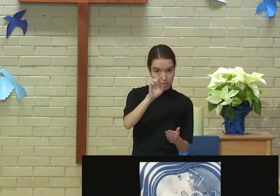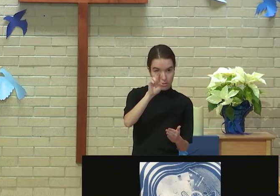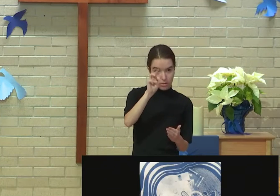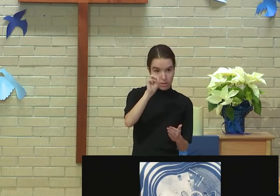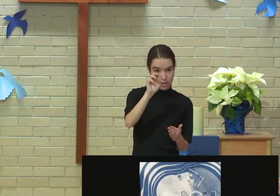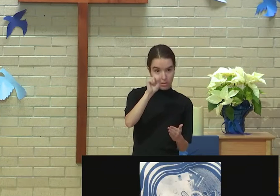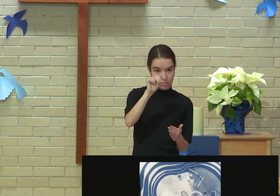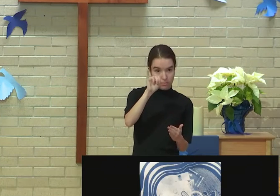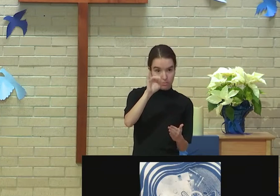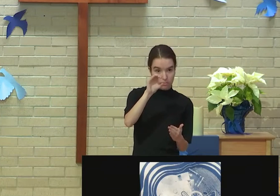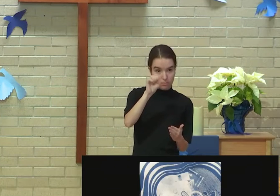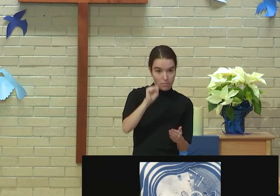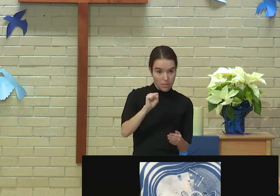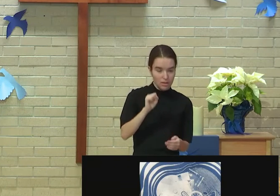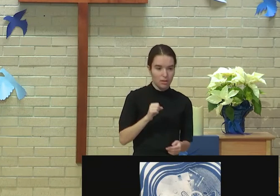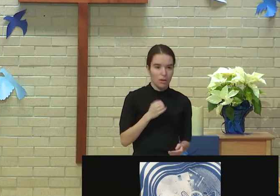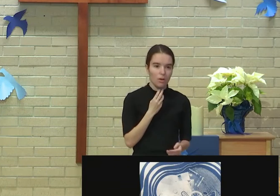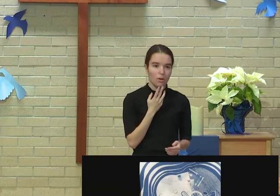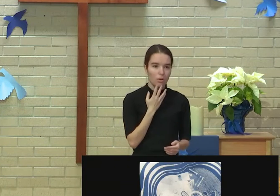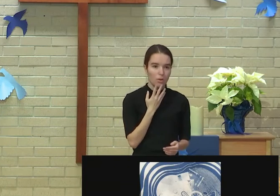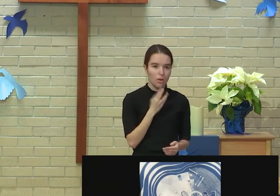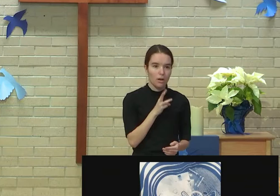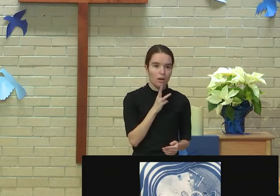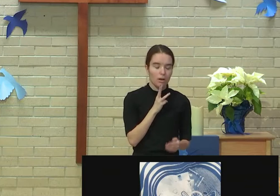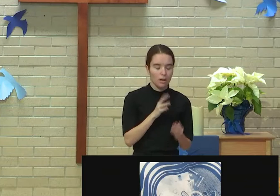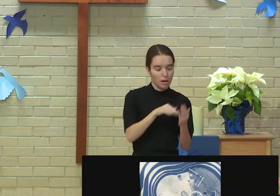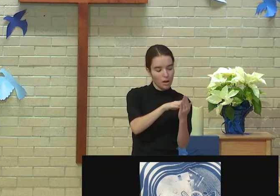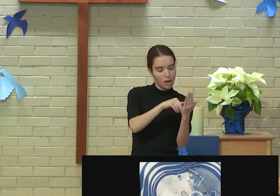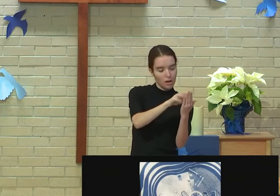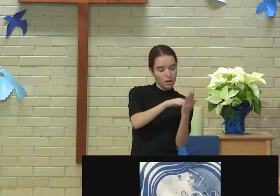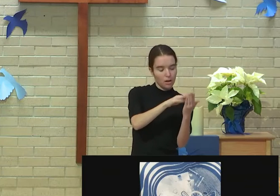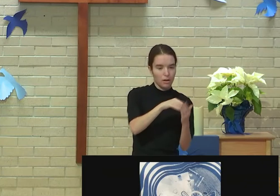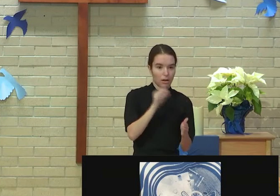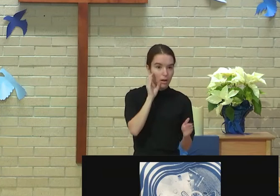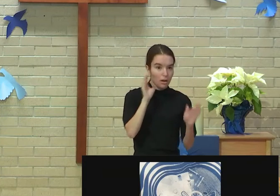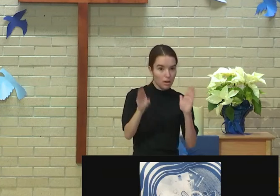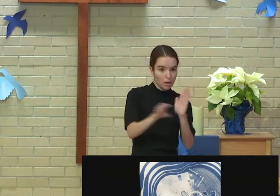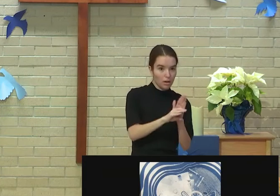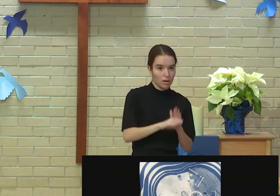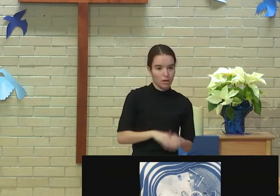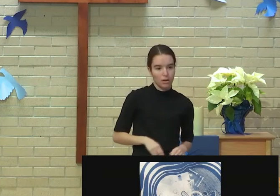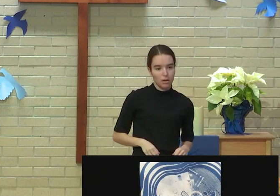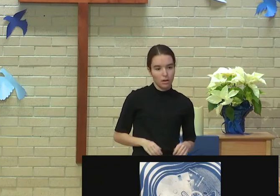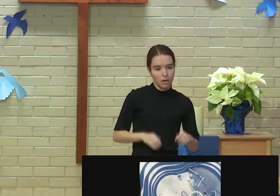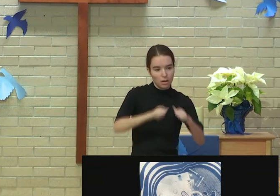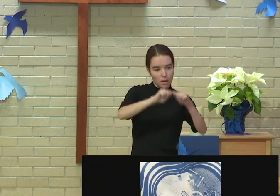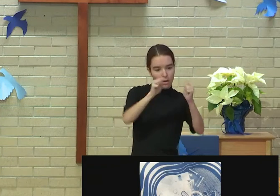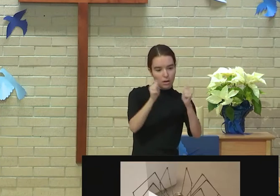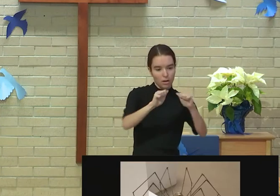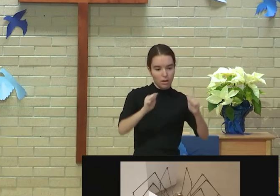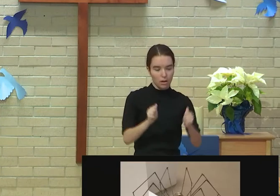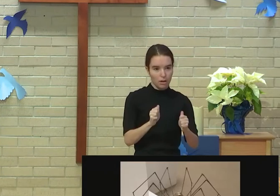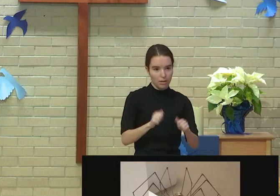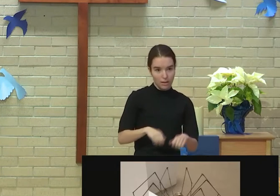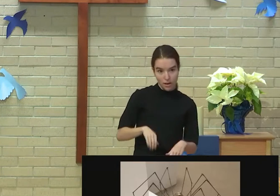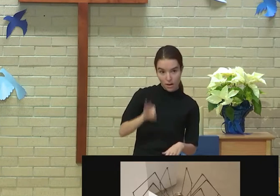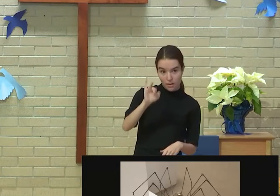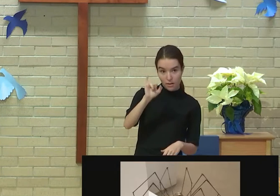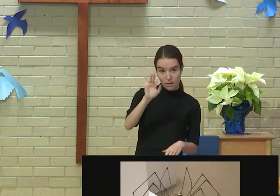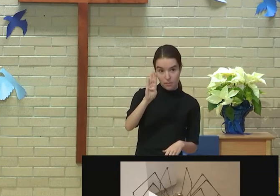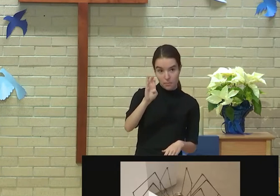watercolor, photography, sculpture, and even fiber and biography.